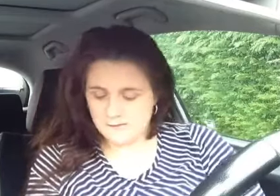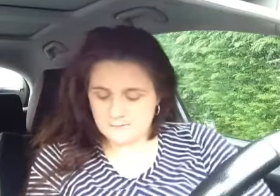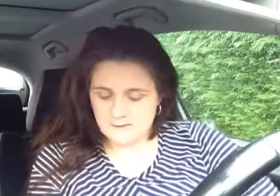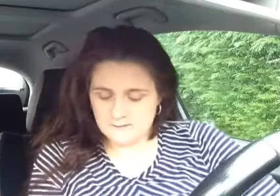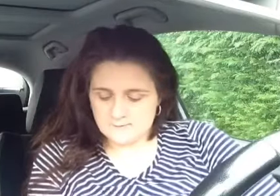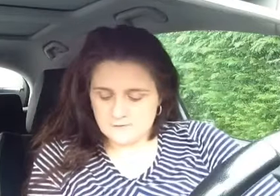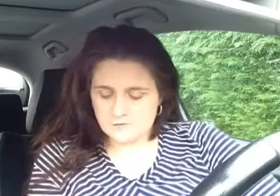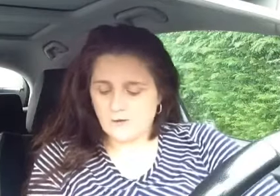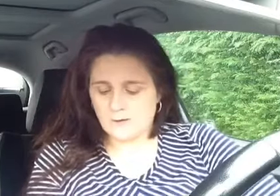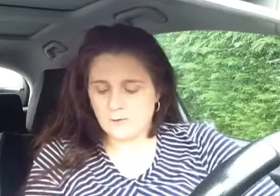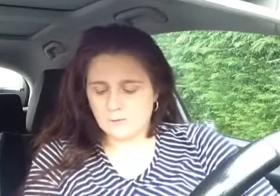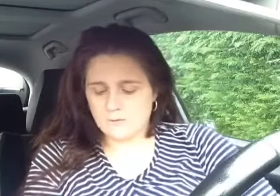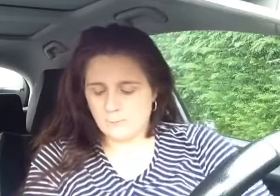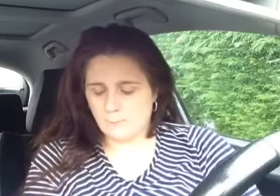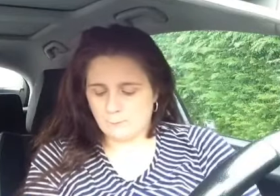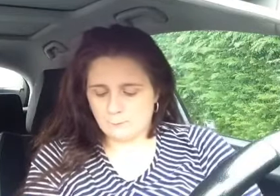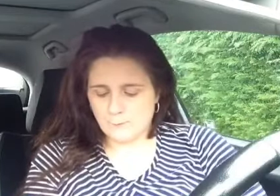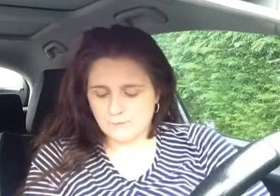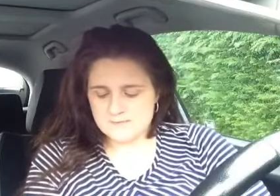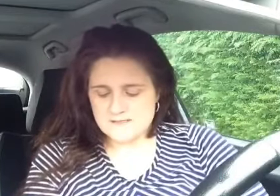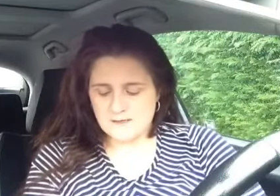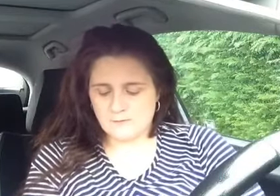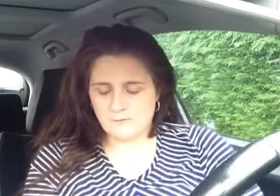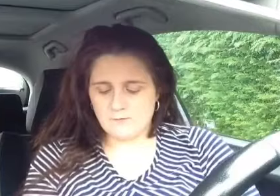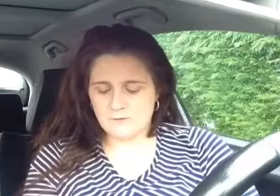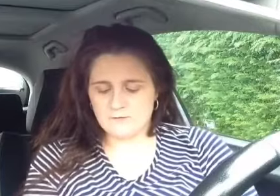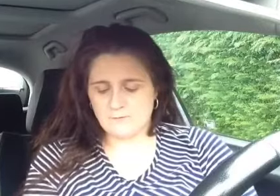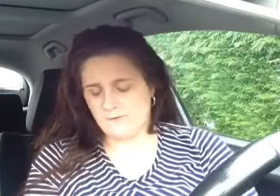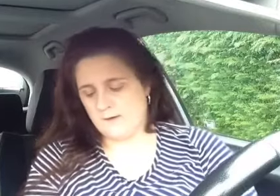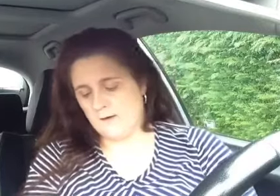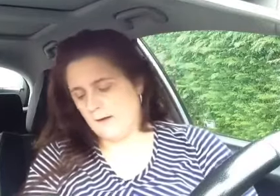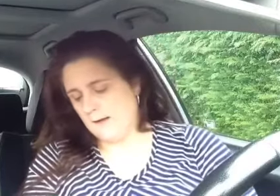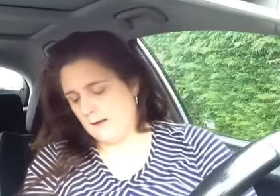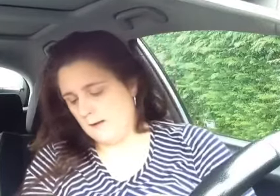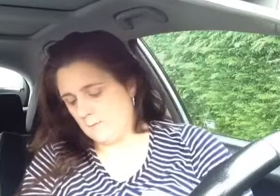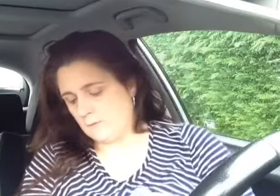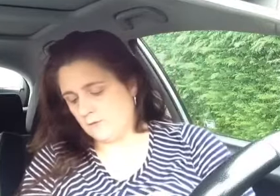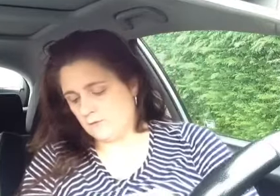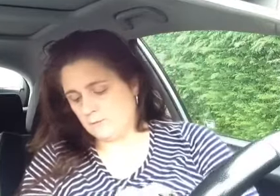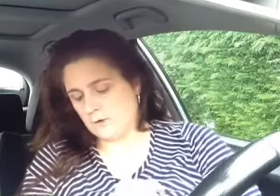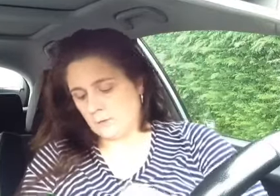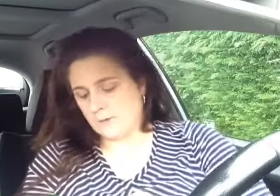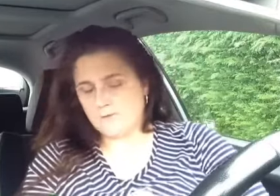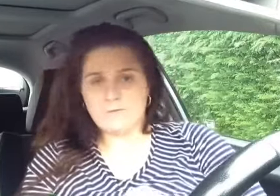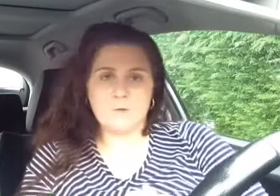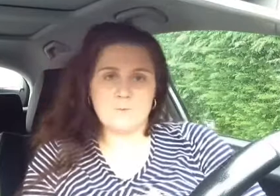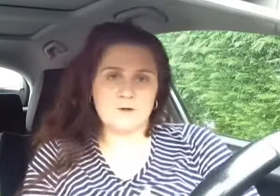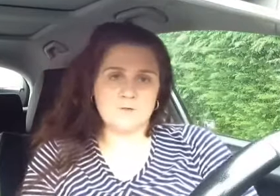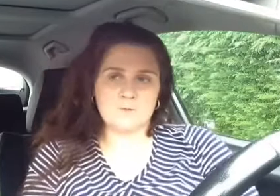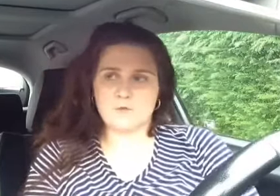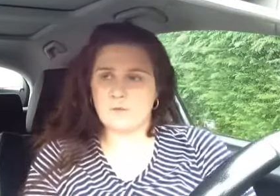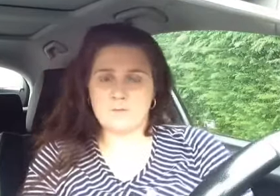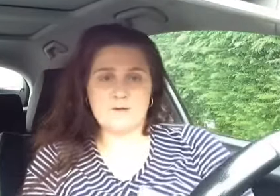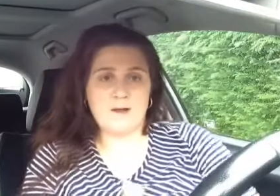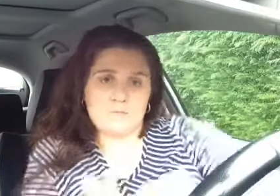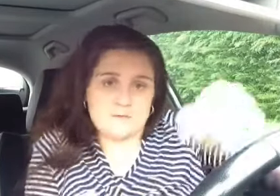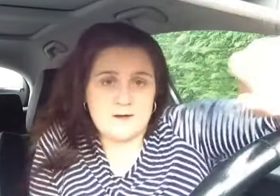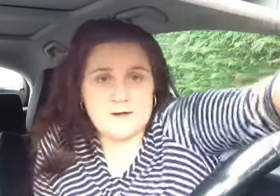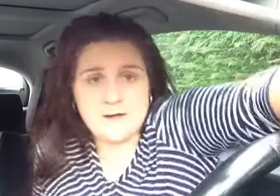it's his track called The Poverty of Philosophy. It was a request from one of my subscribers and I haven't seen it yet